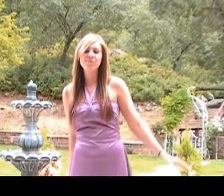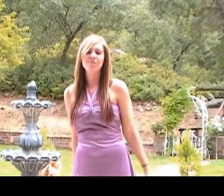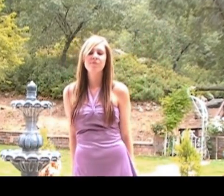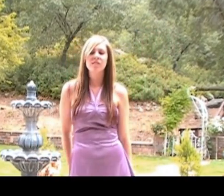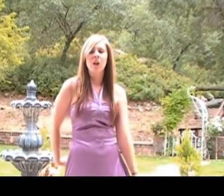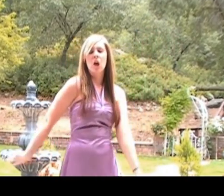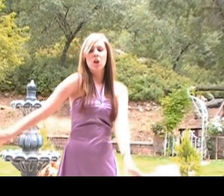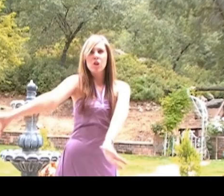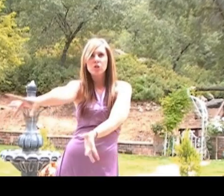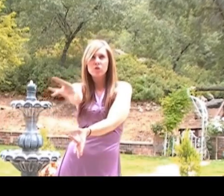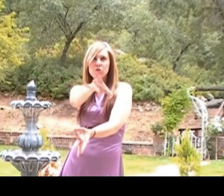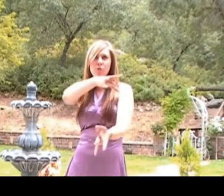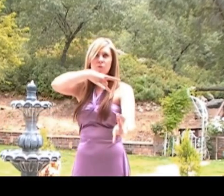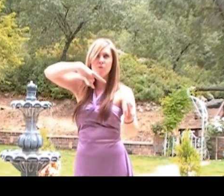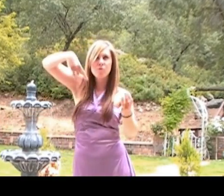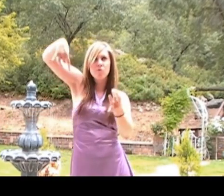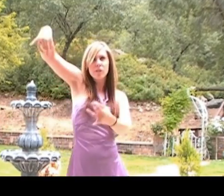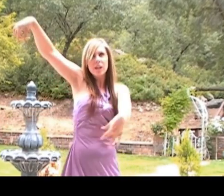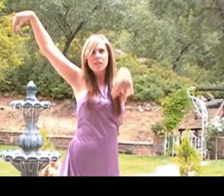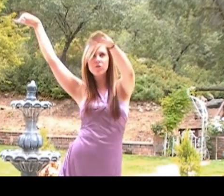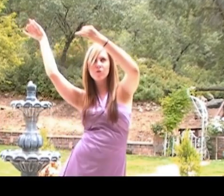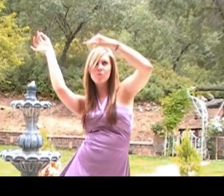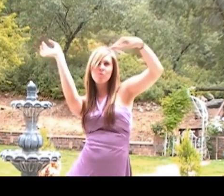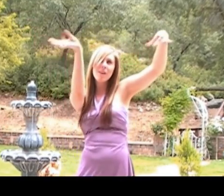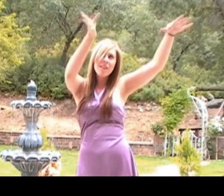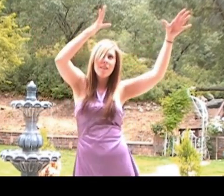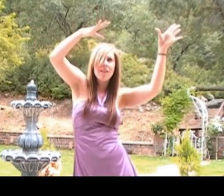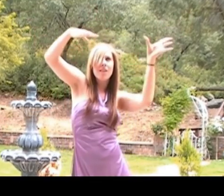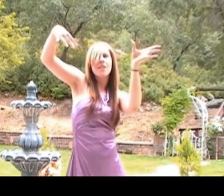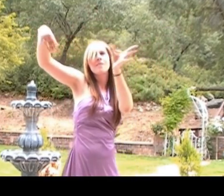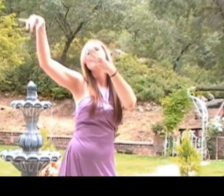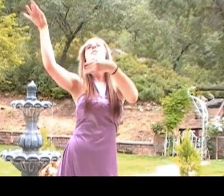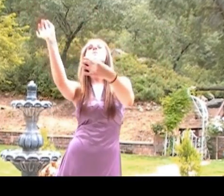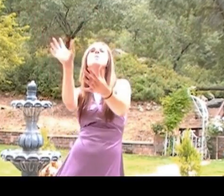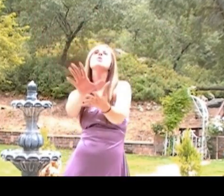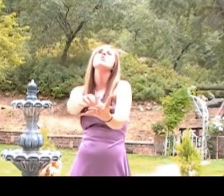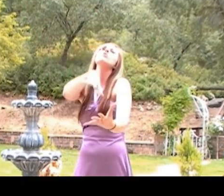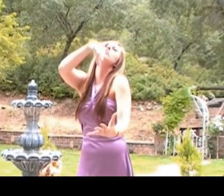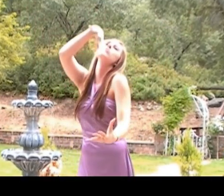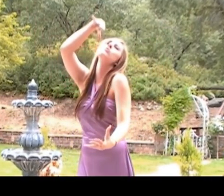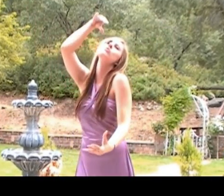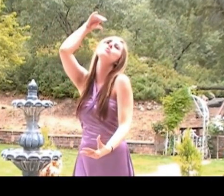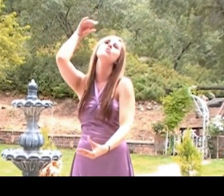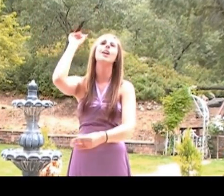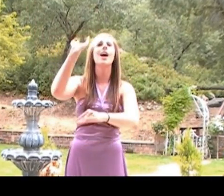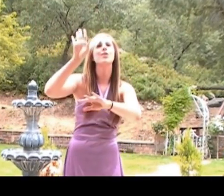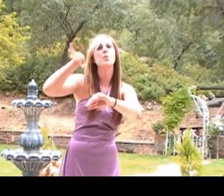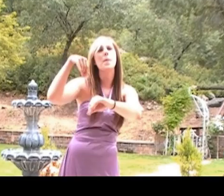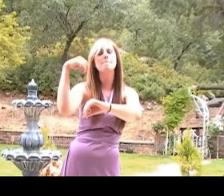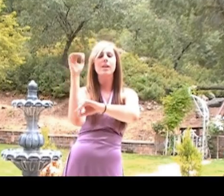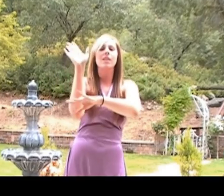Souls in the wind Learn how to bend